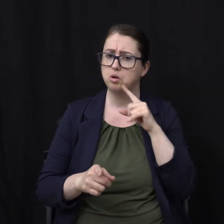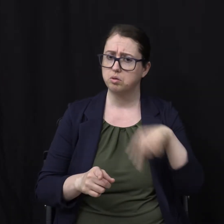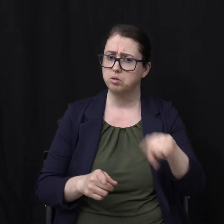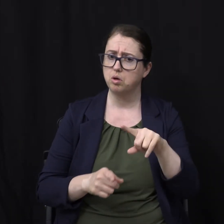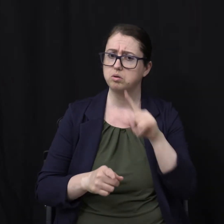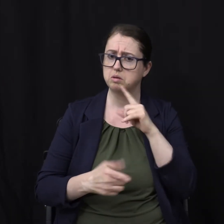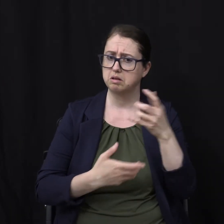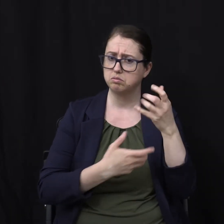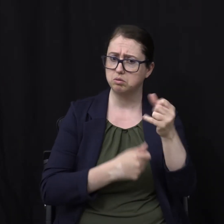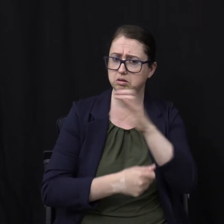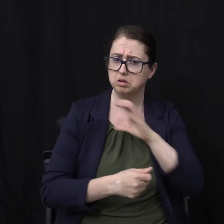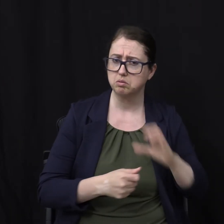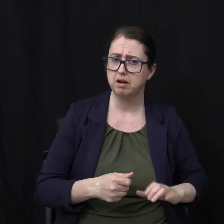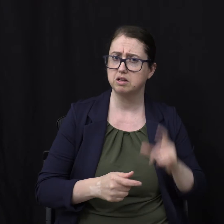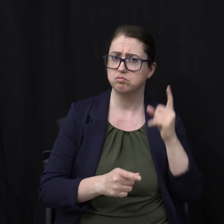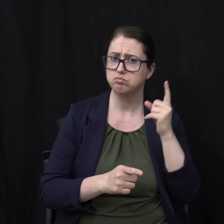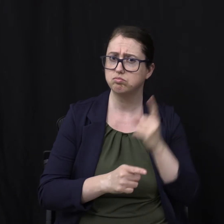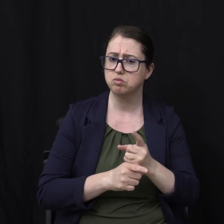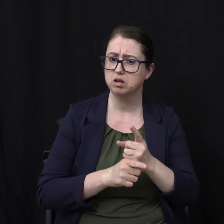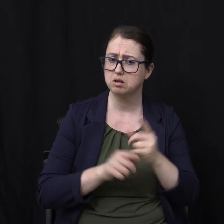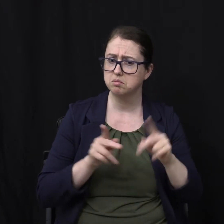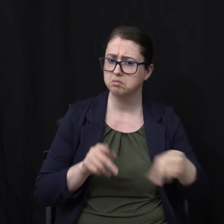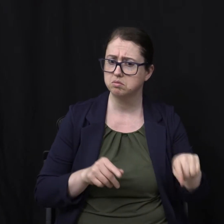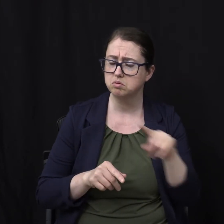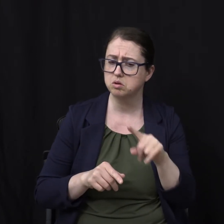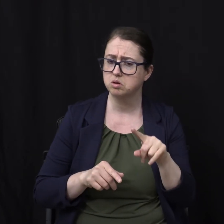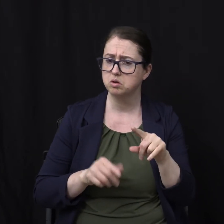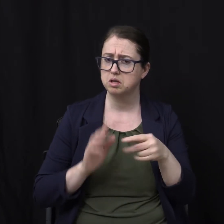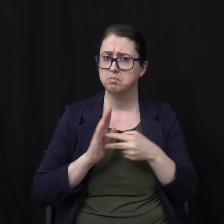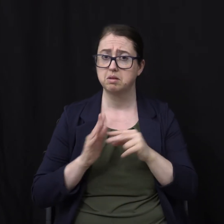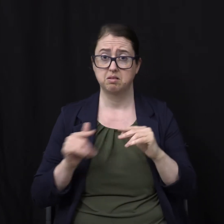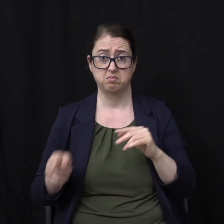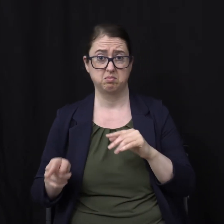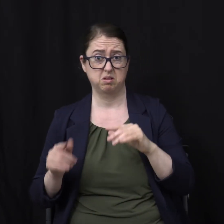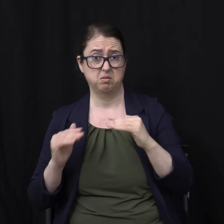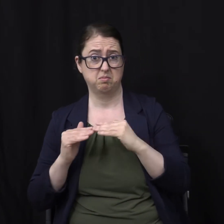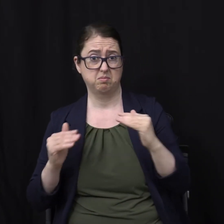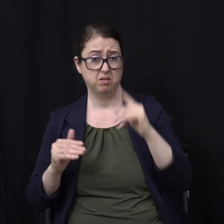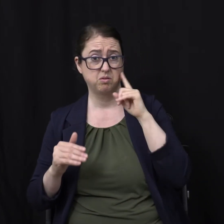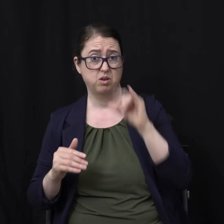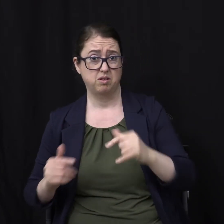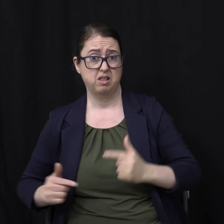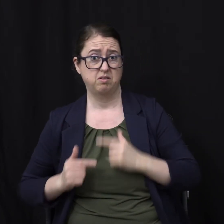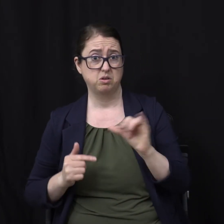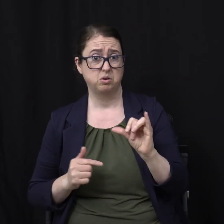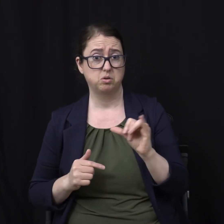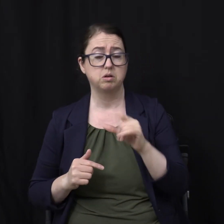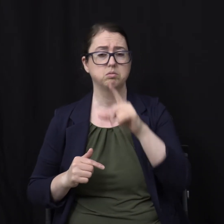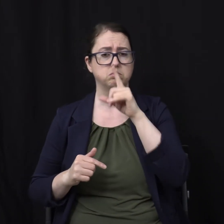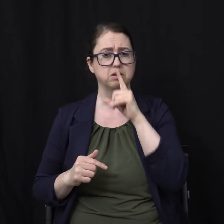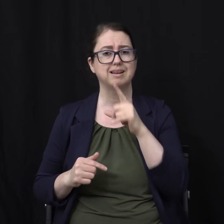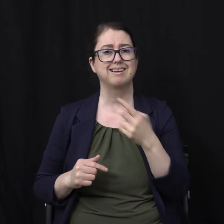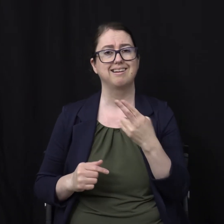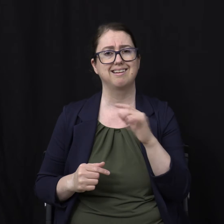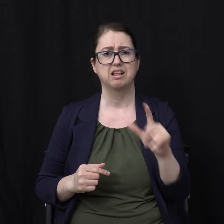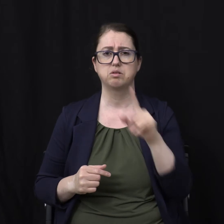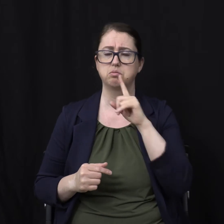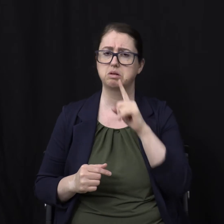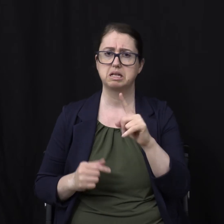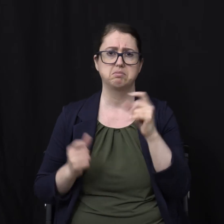acquire immortality Like the righteous do? The issue of hell Is probably surrounded By more popular misconception Than any